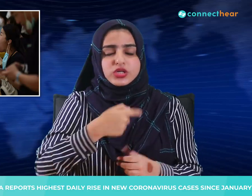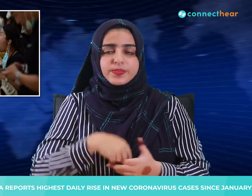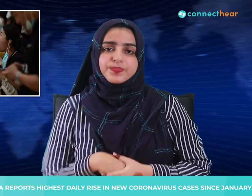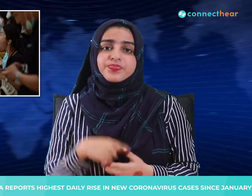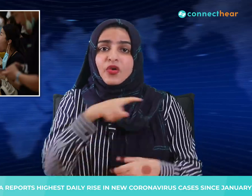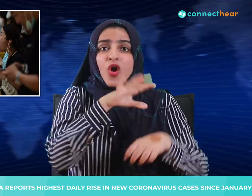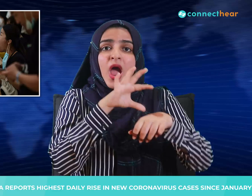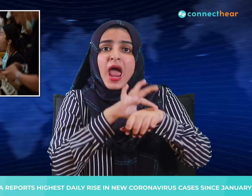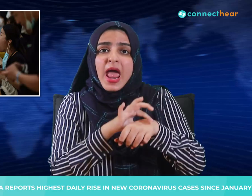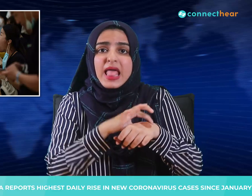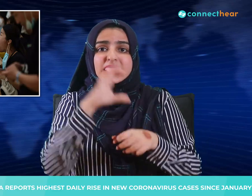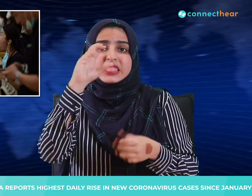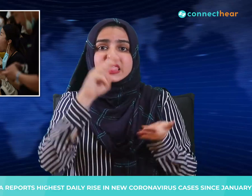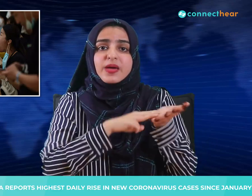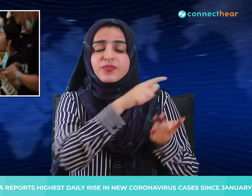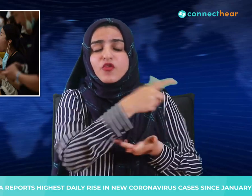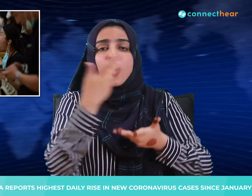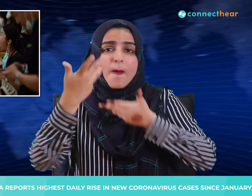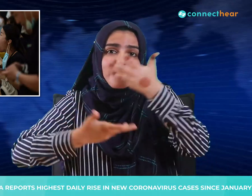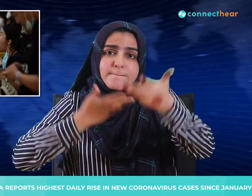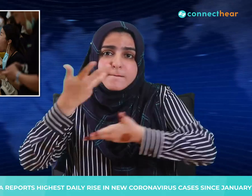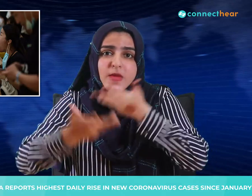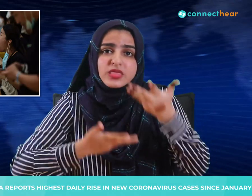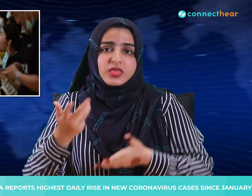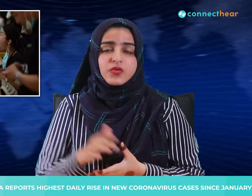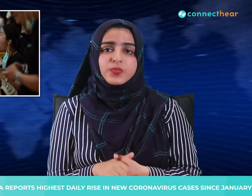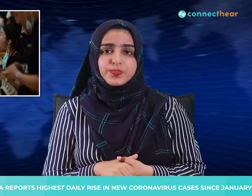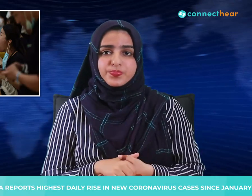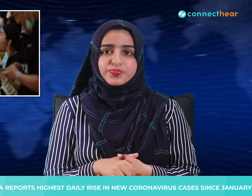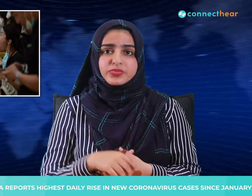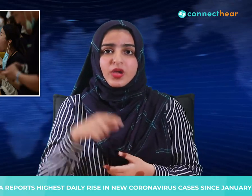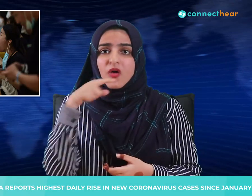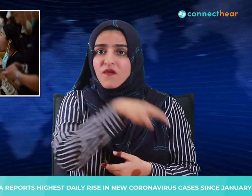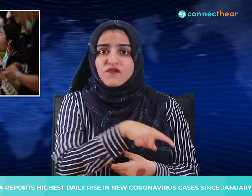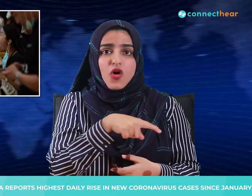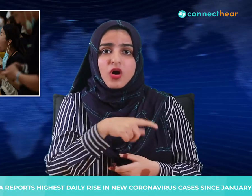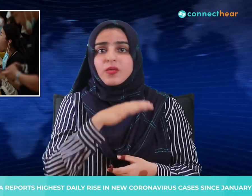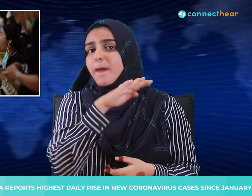Commission said in a statement on Monday, adding that there had been no new deaths.